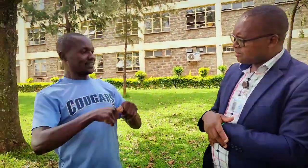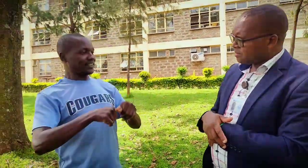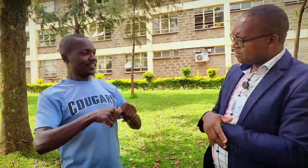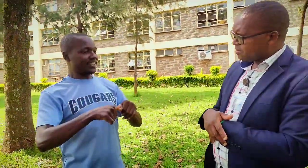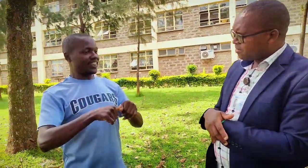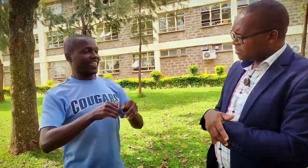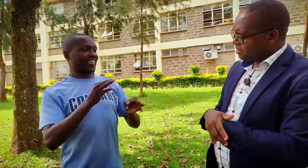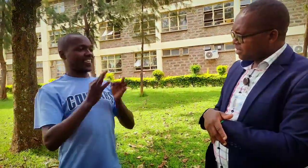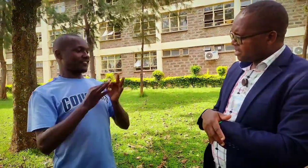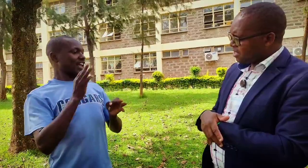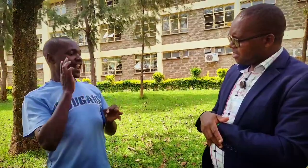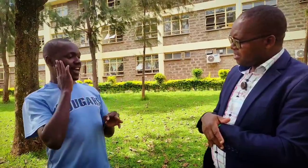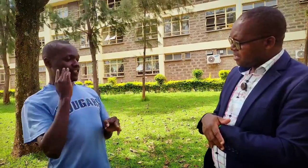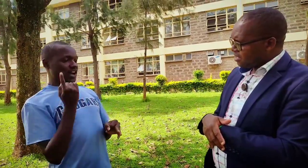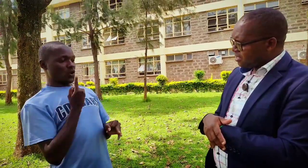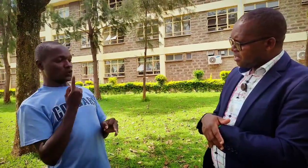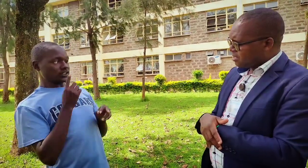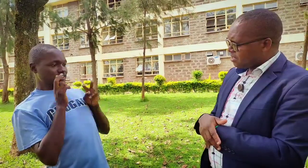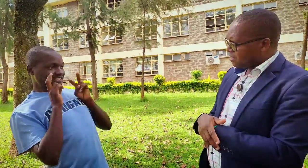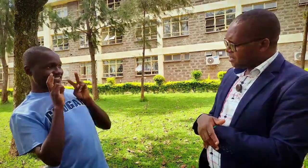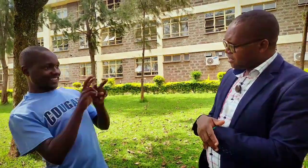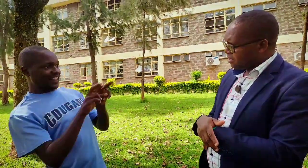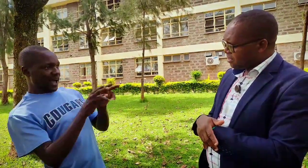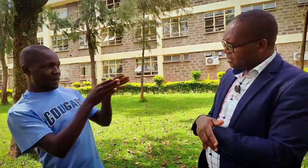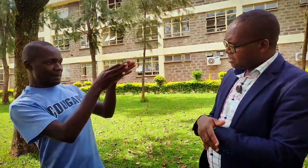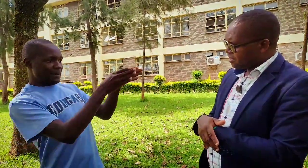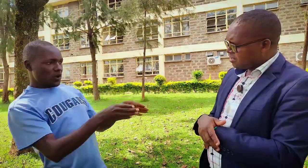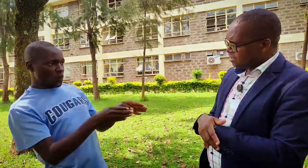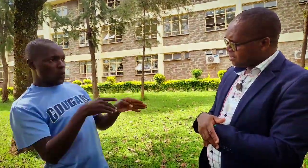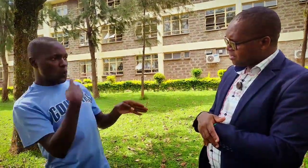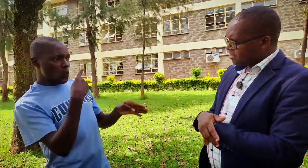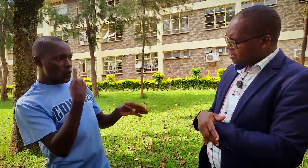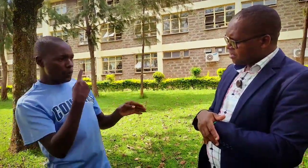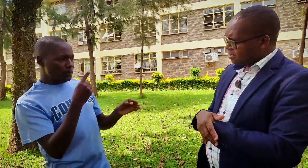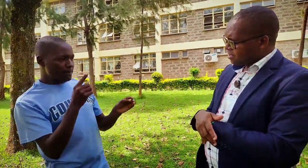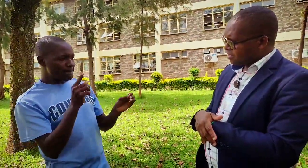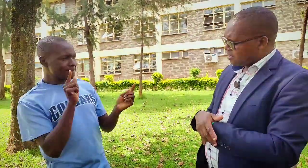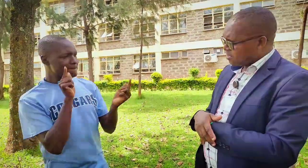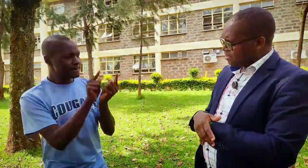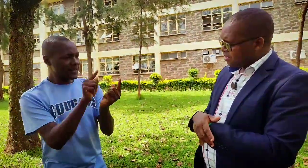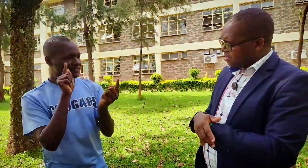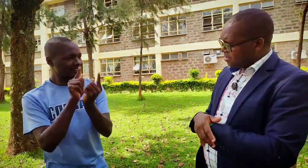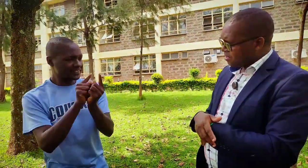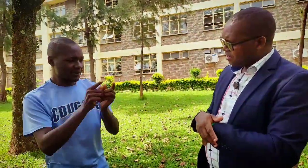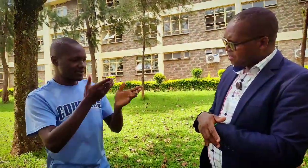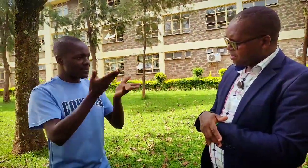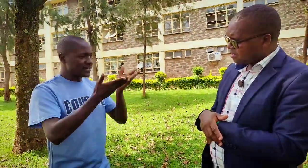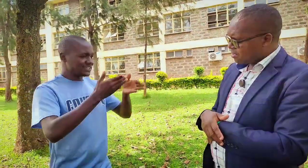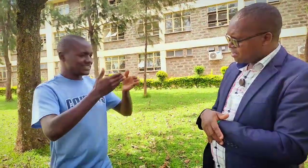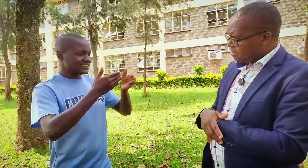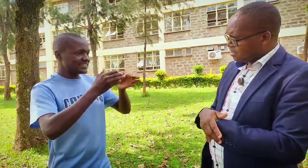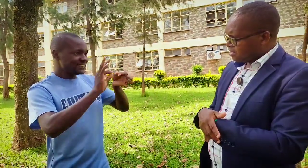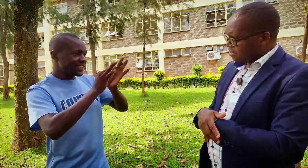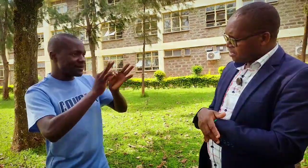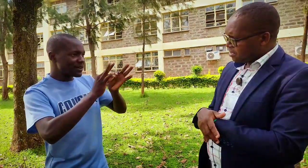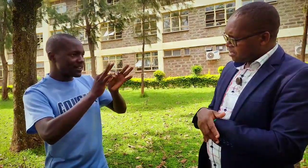they all depend if they see a person towards